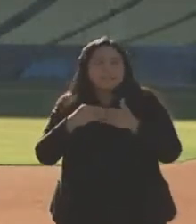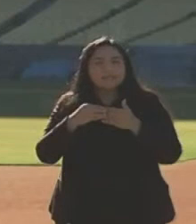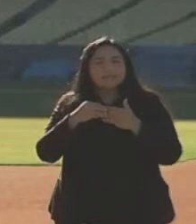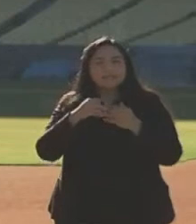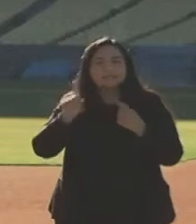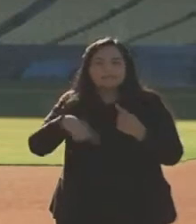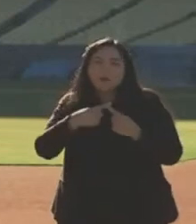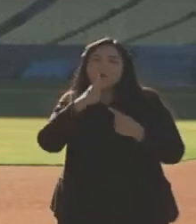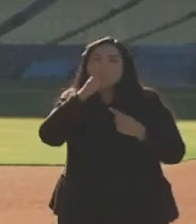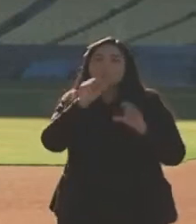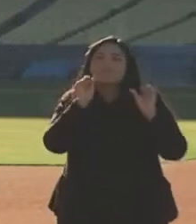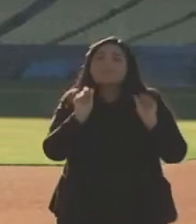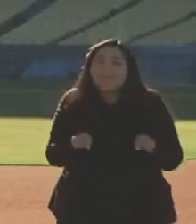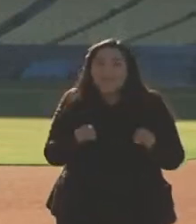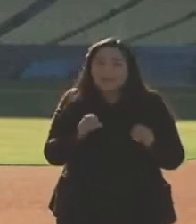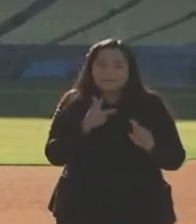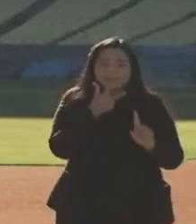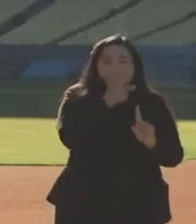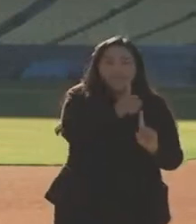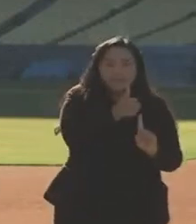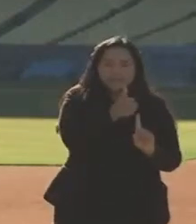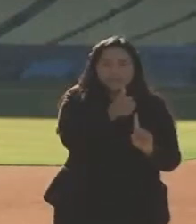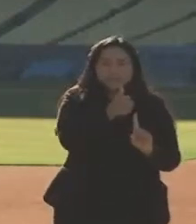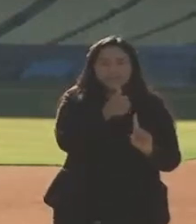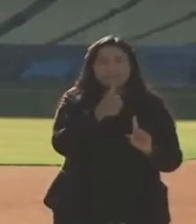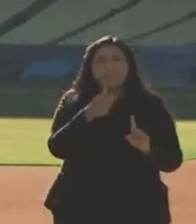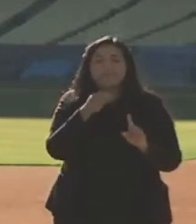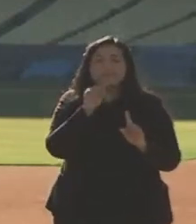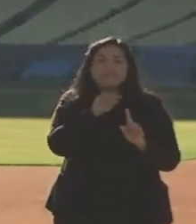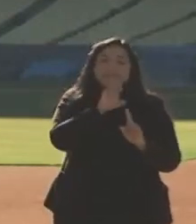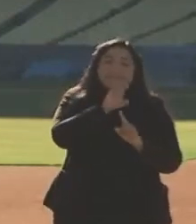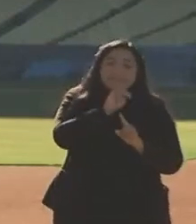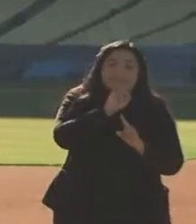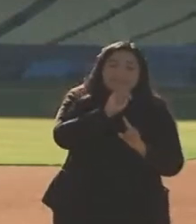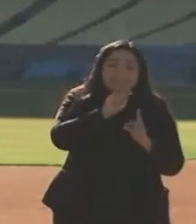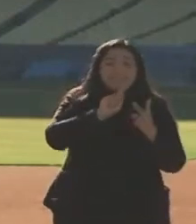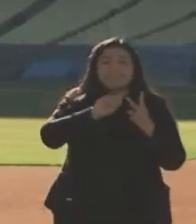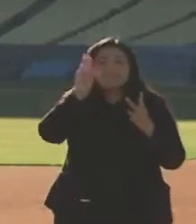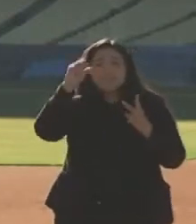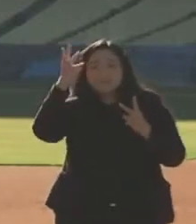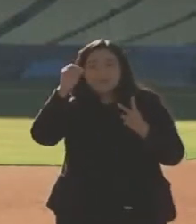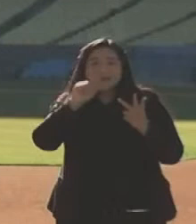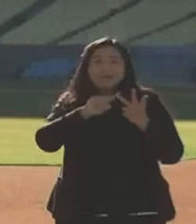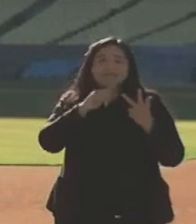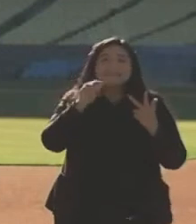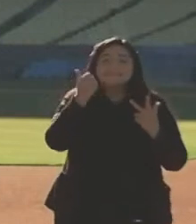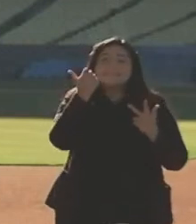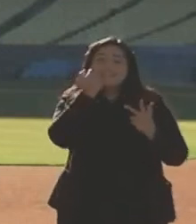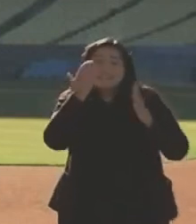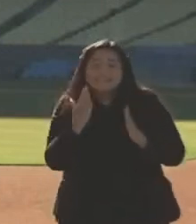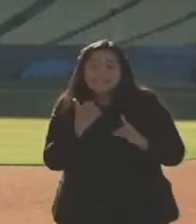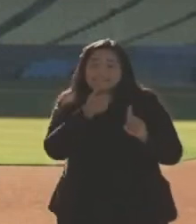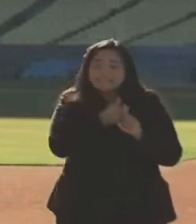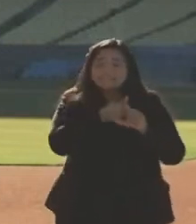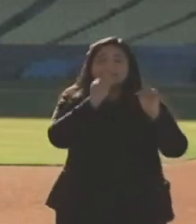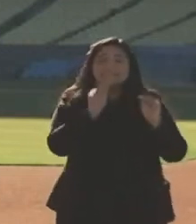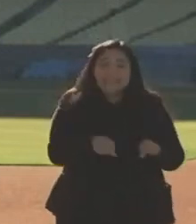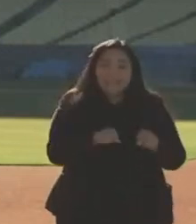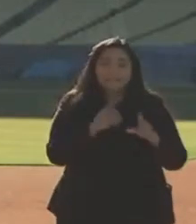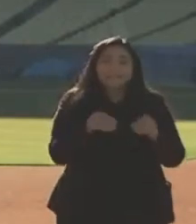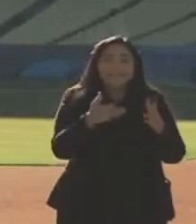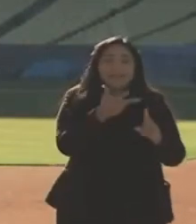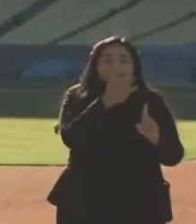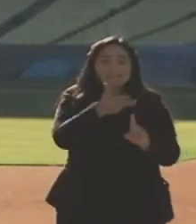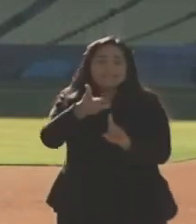noted the efforts around paramedics, EMTs and dentists and noted that there's over 100,000 individuals who can do the same National